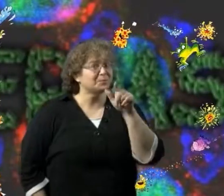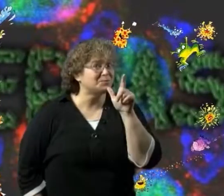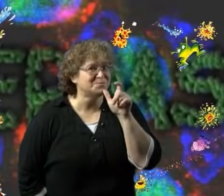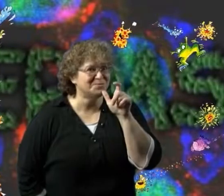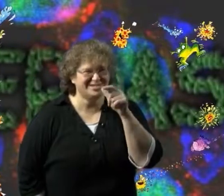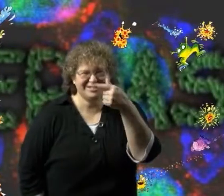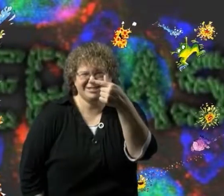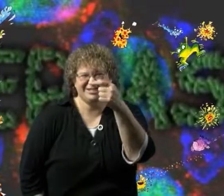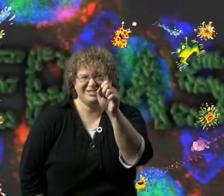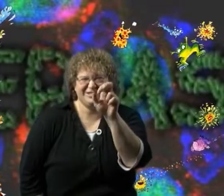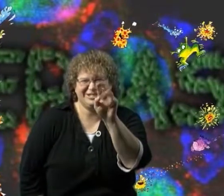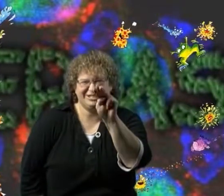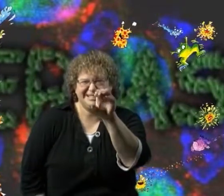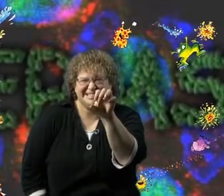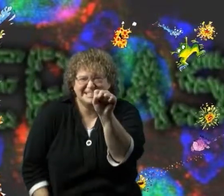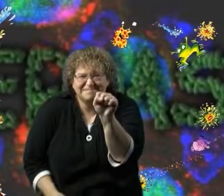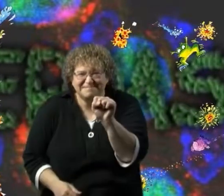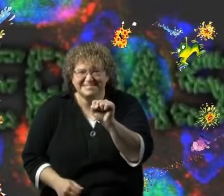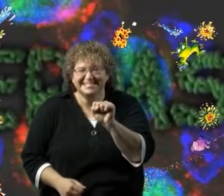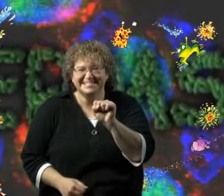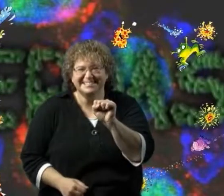and we live everywhere